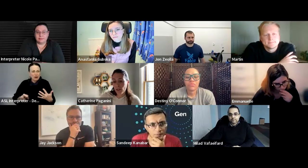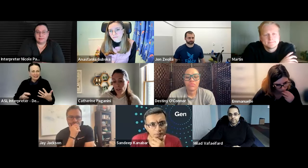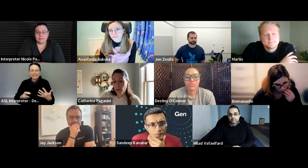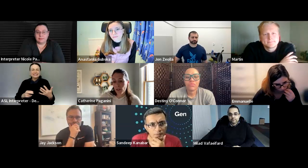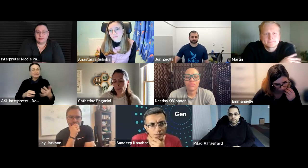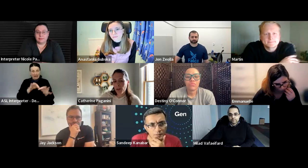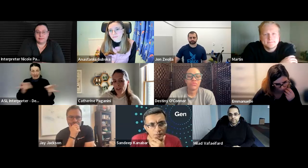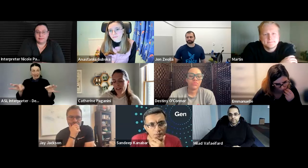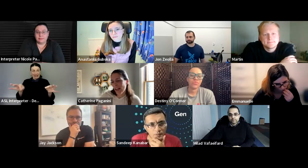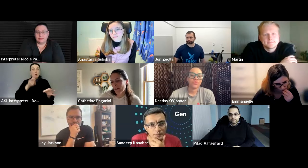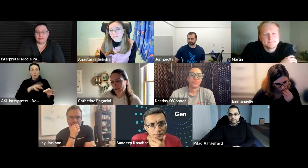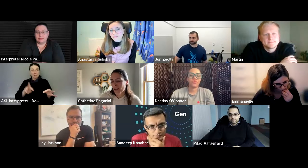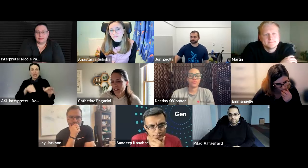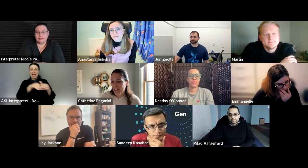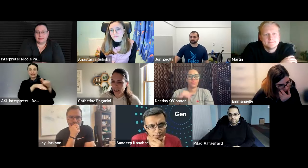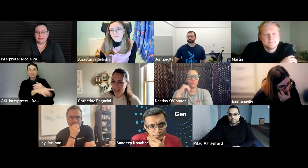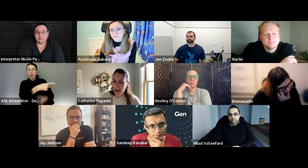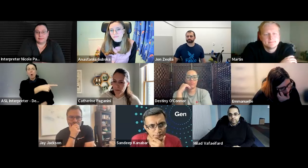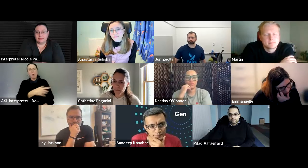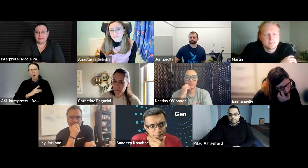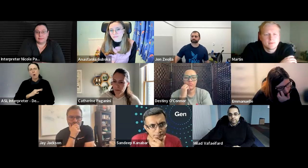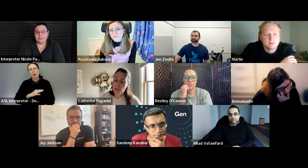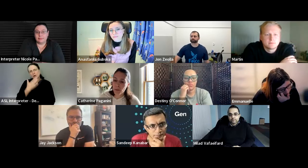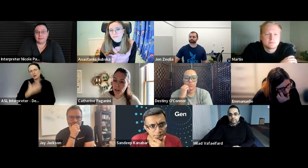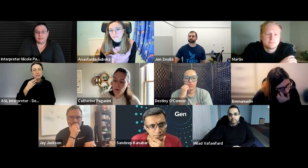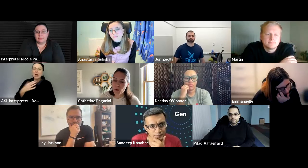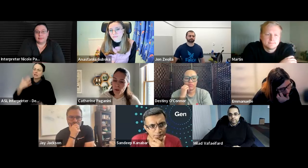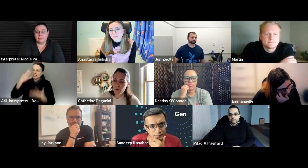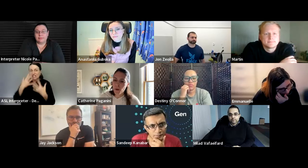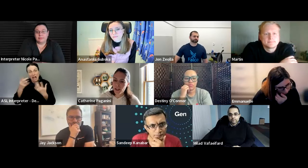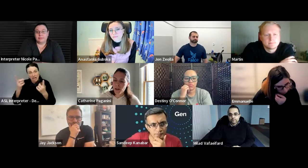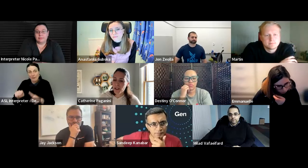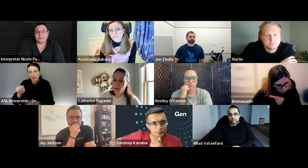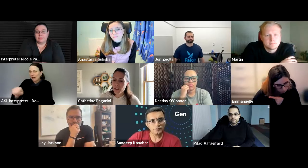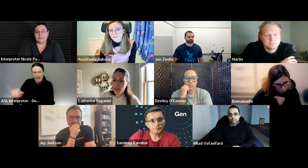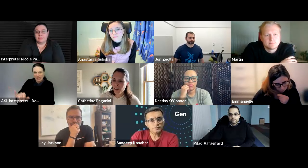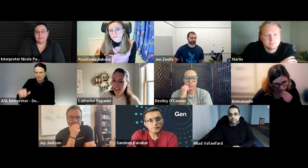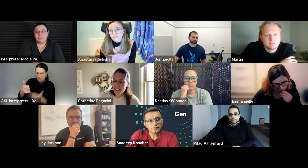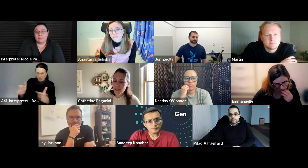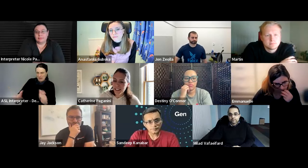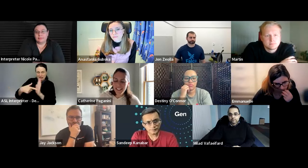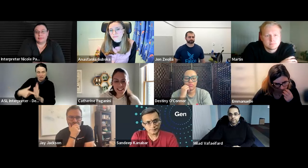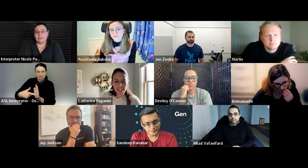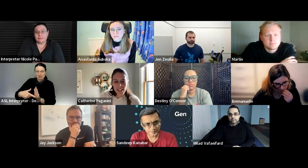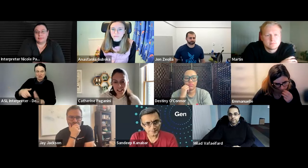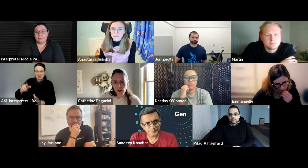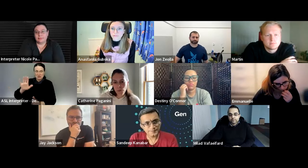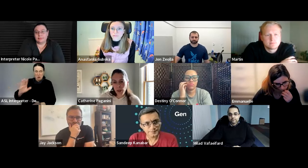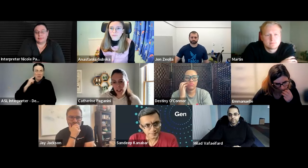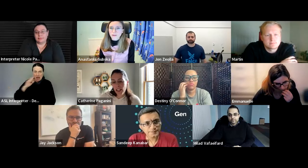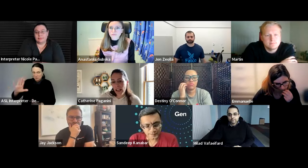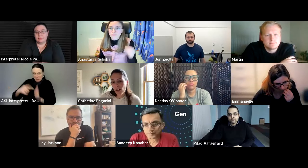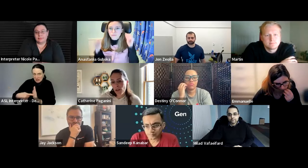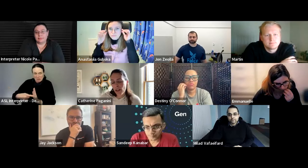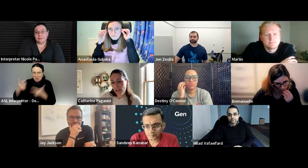that that is a good experience and it's kind of sad that it's happening with such a big company who should have more experience with that or a little bit